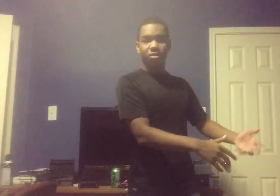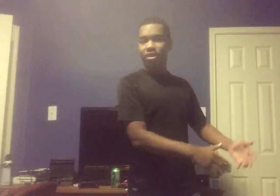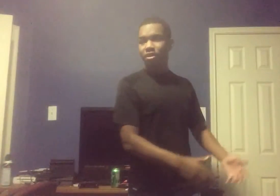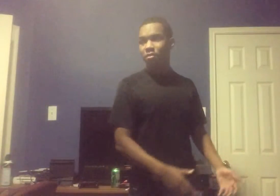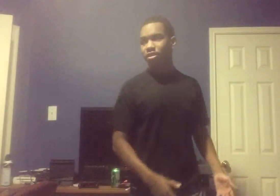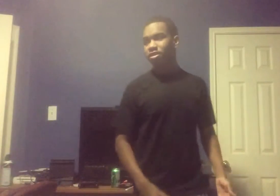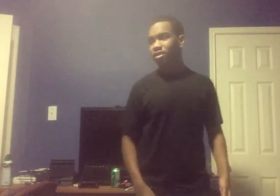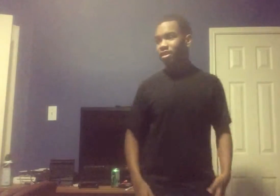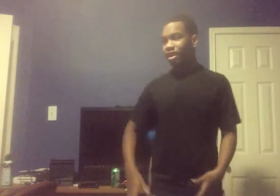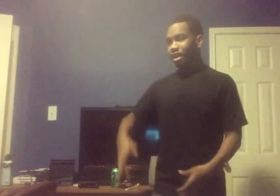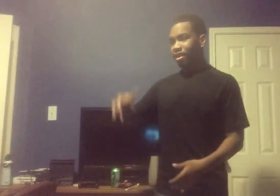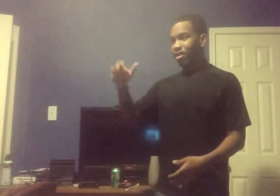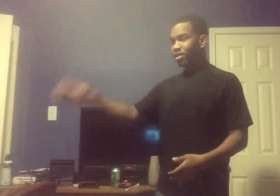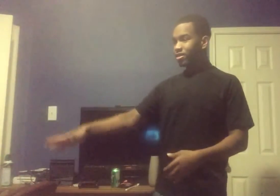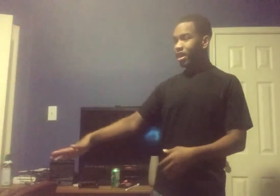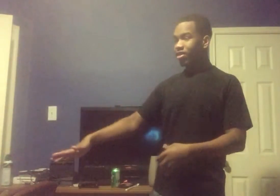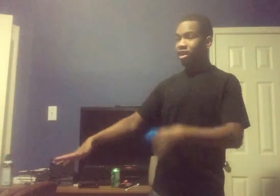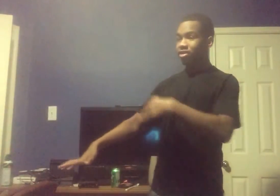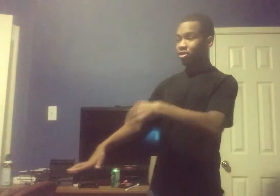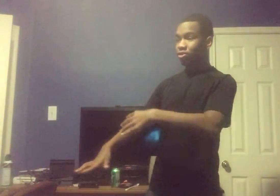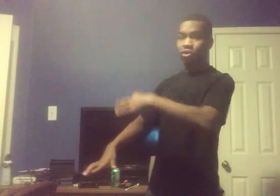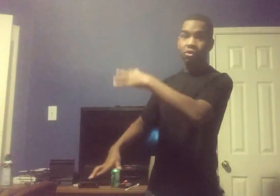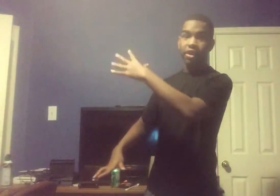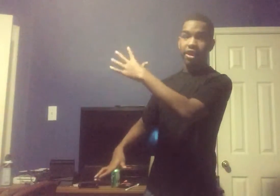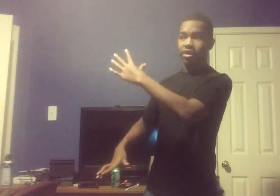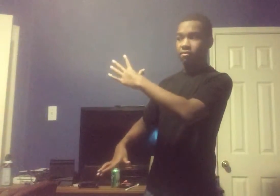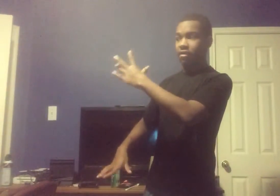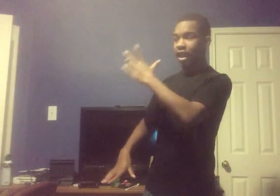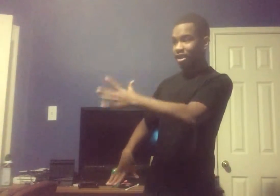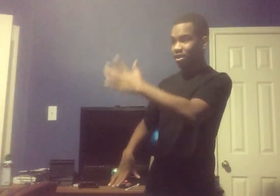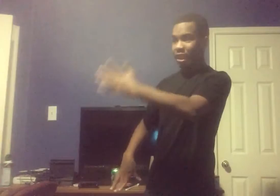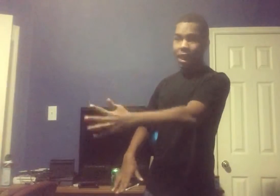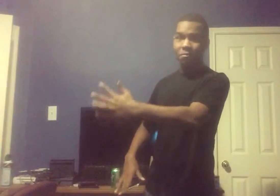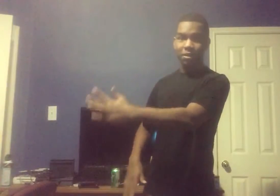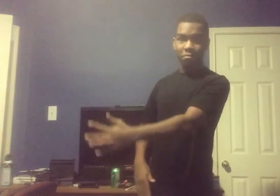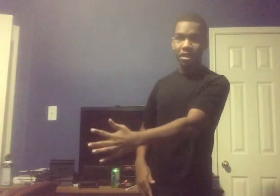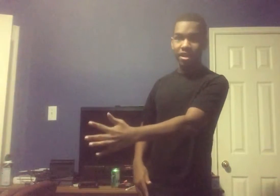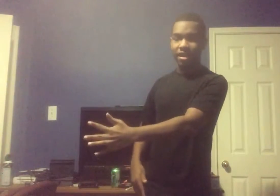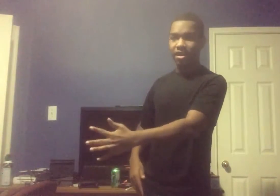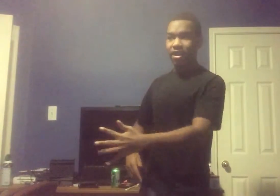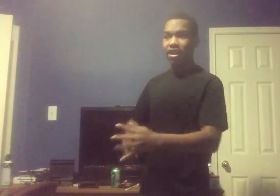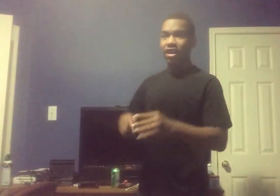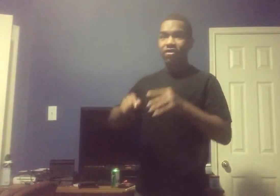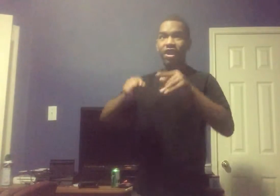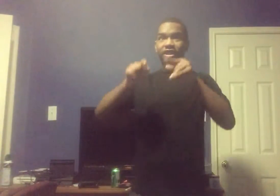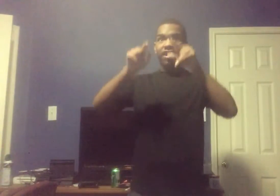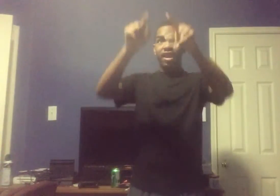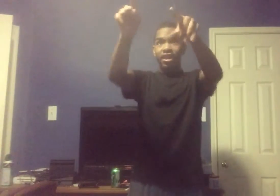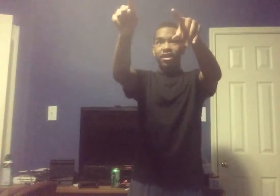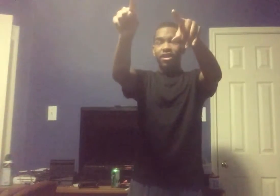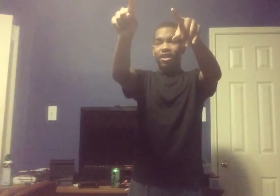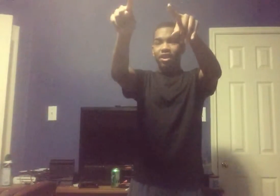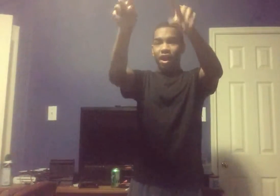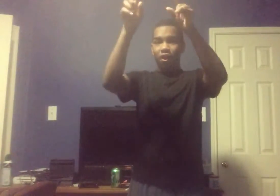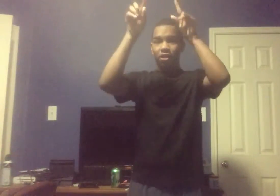Monsters On the other side You got children Who are like Actually happy To be there And then at the end Of